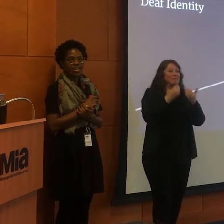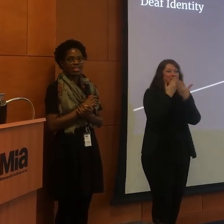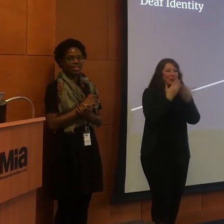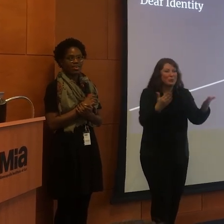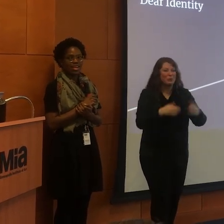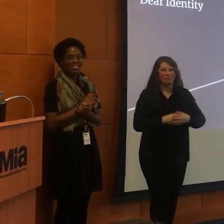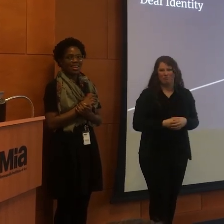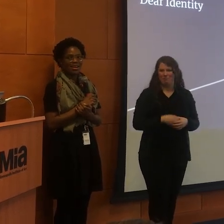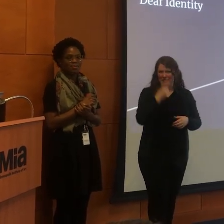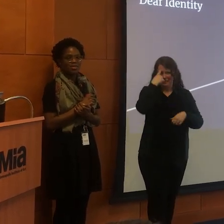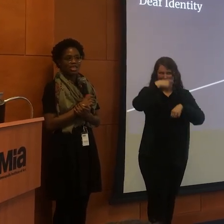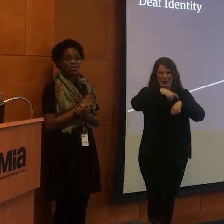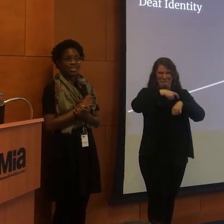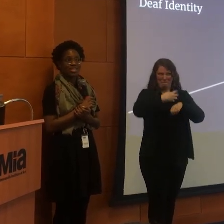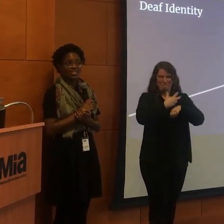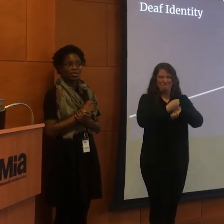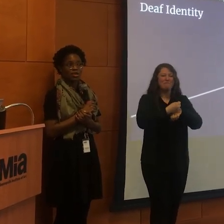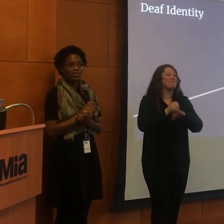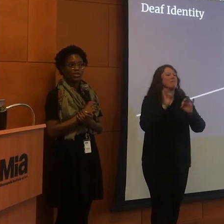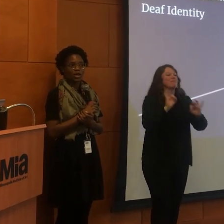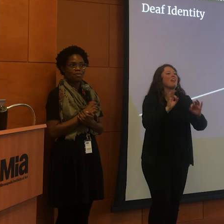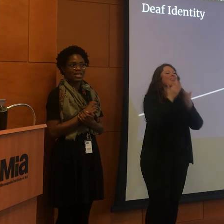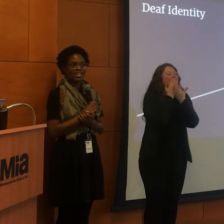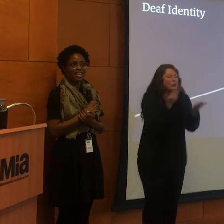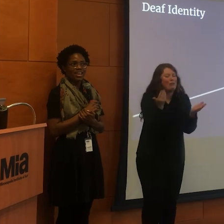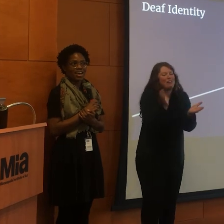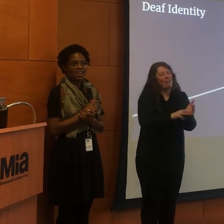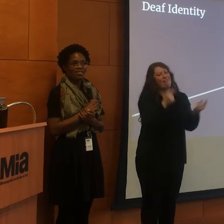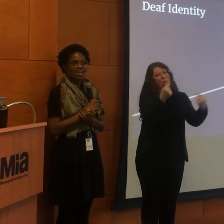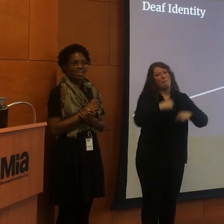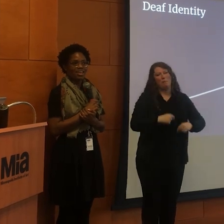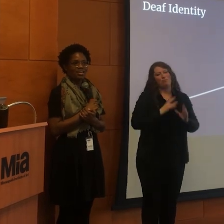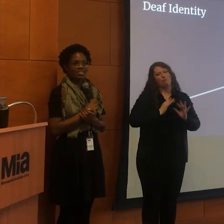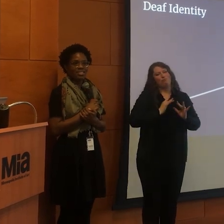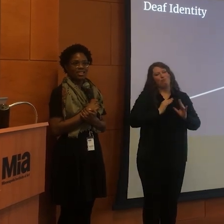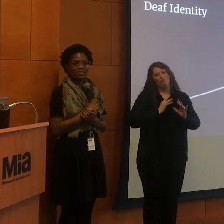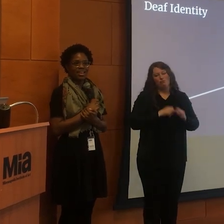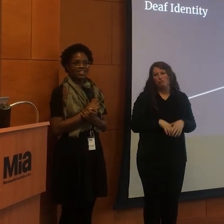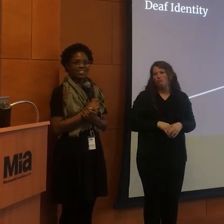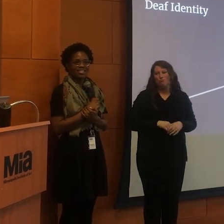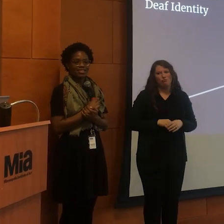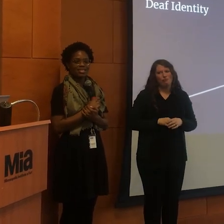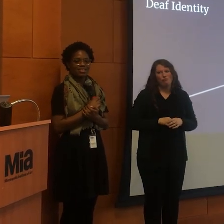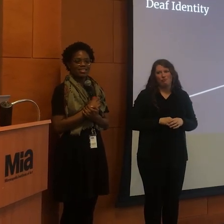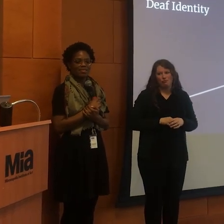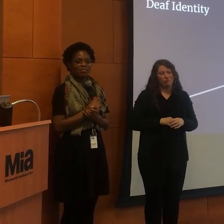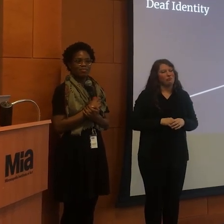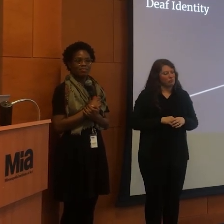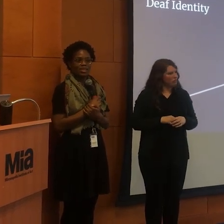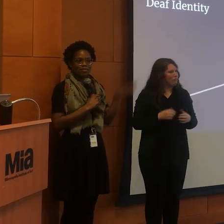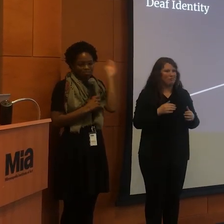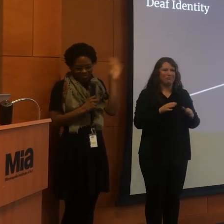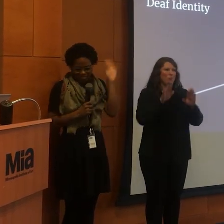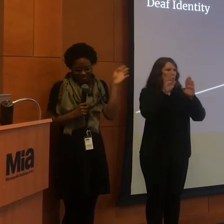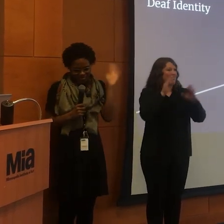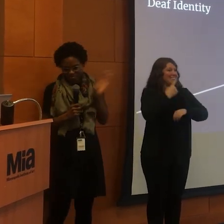I think we're at time. Thank you again so much for coming. Have a safe and easy rest of the day. Take care. Bye. Bye.